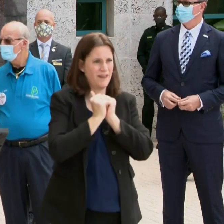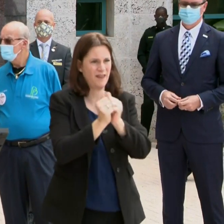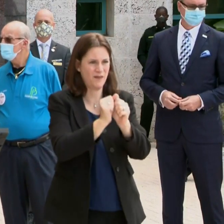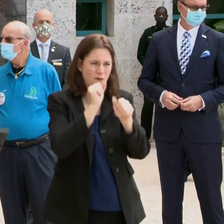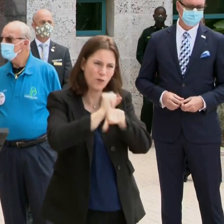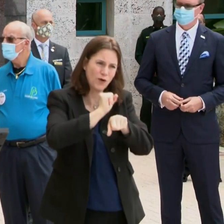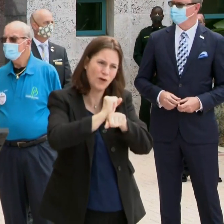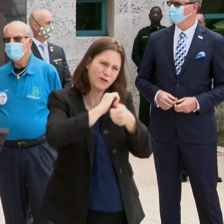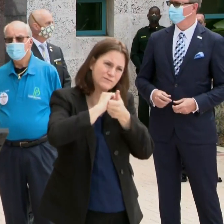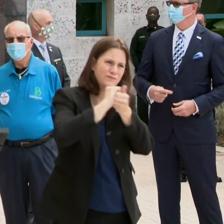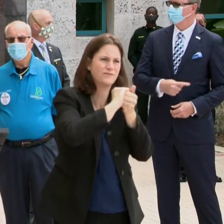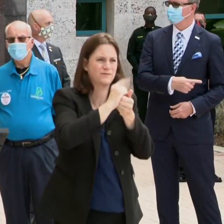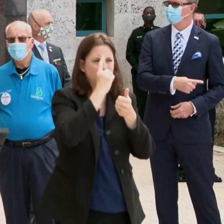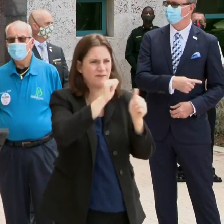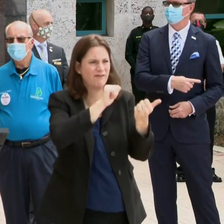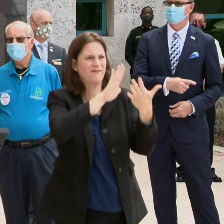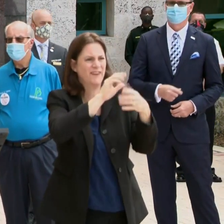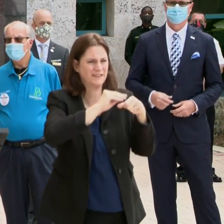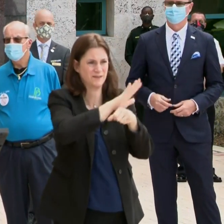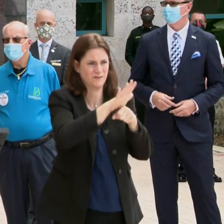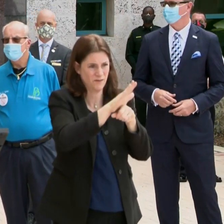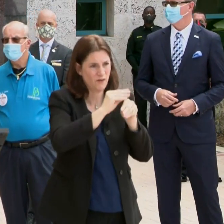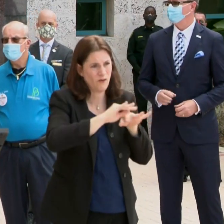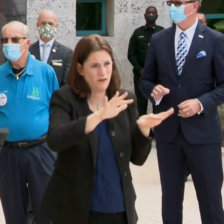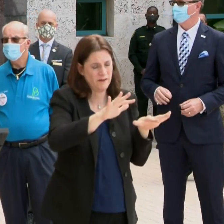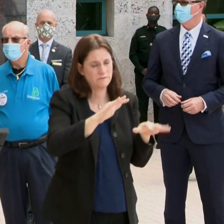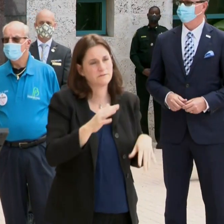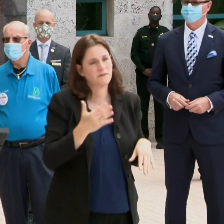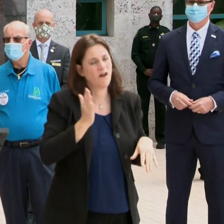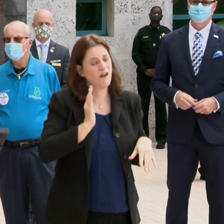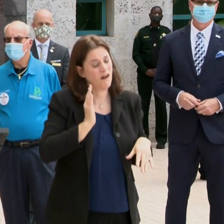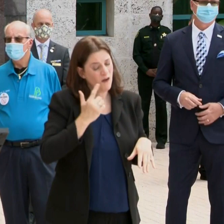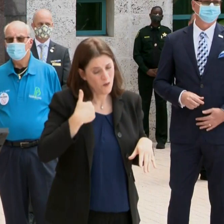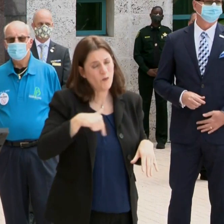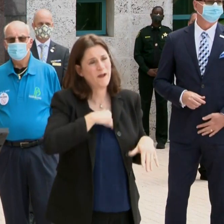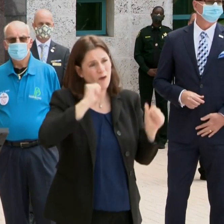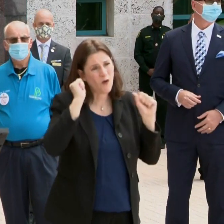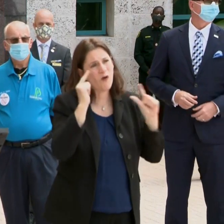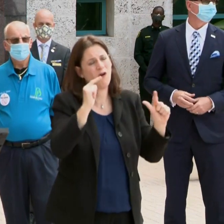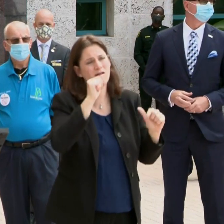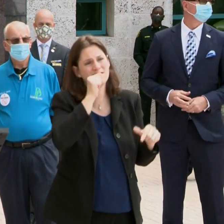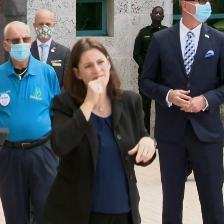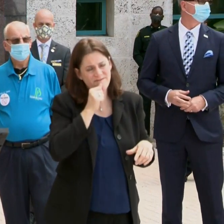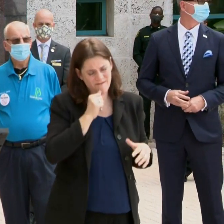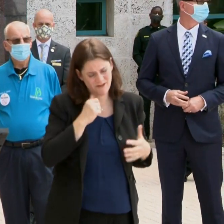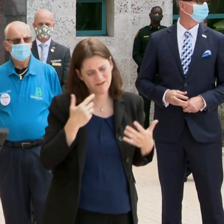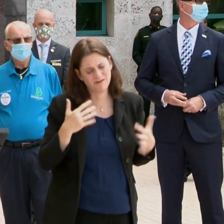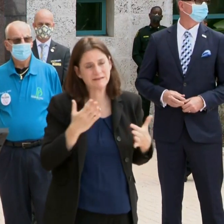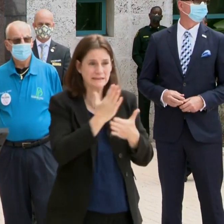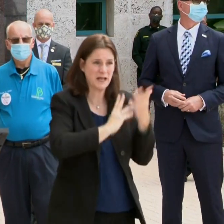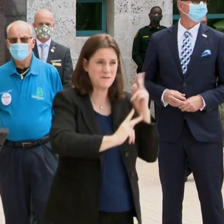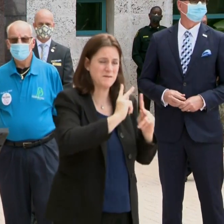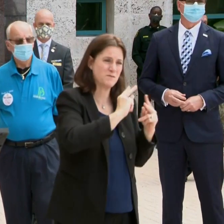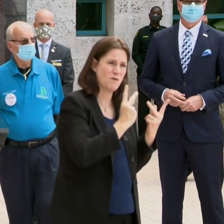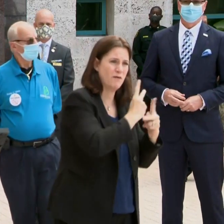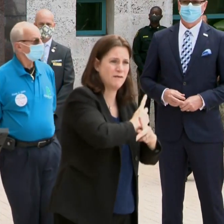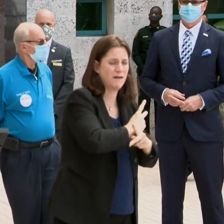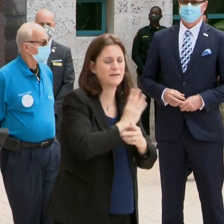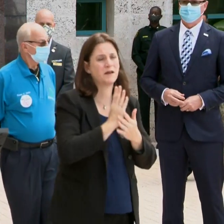COVID-19. All of us have suffered through the impacts of COVID-19, some more than others.